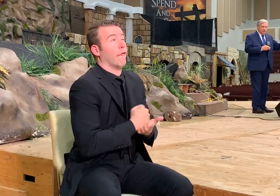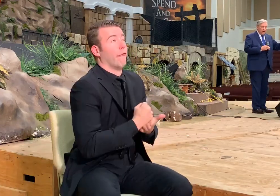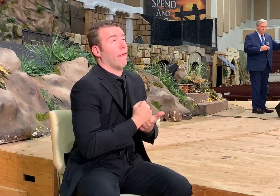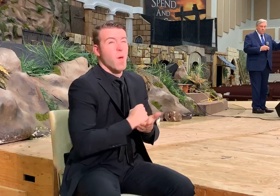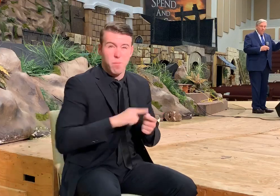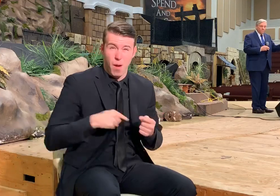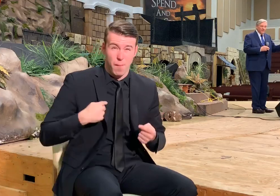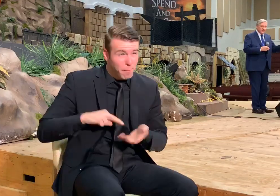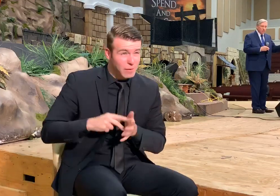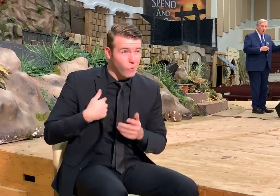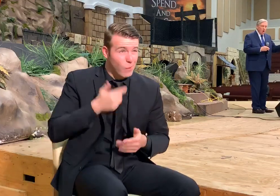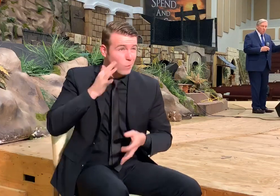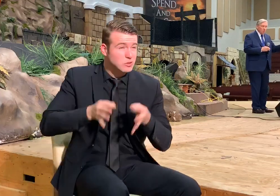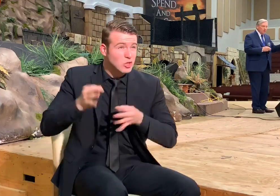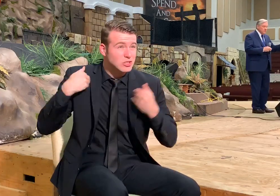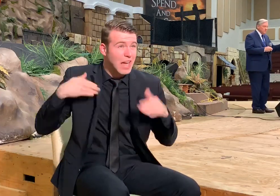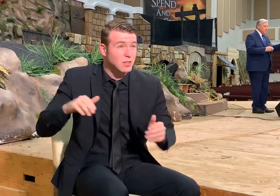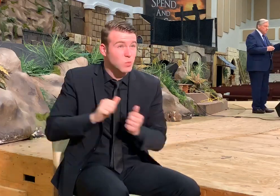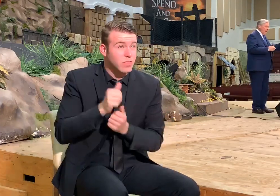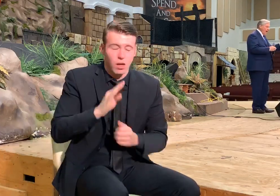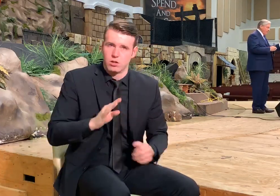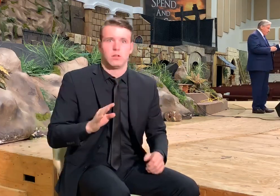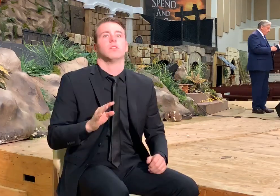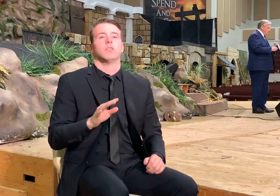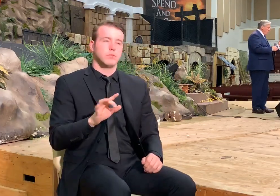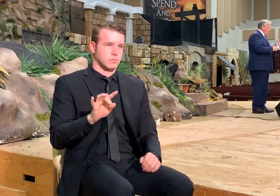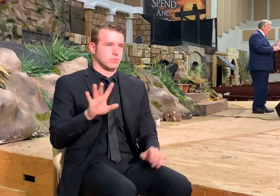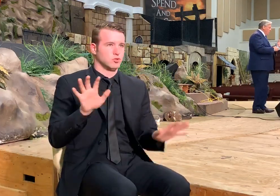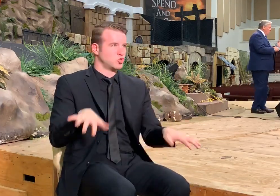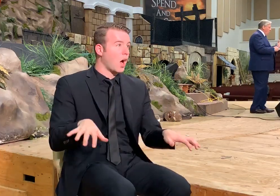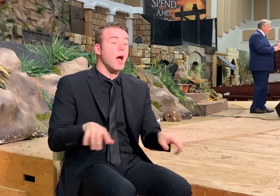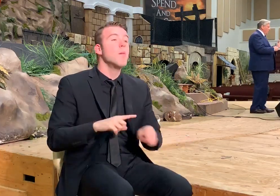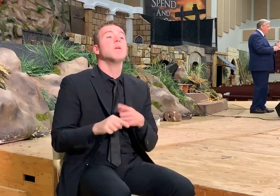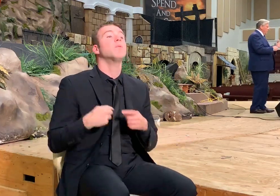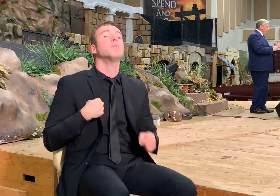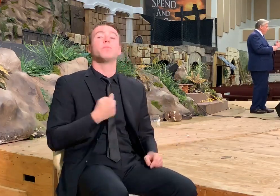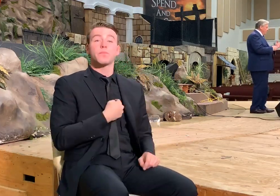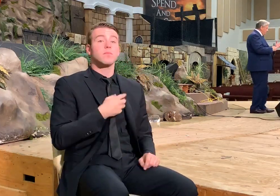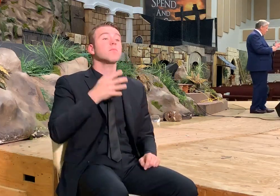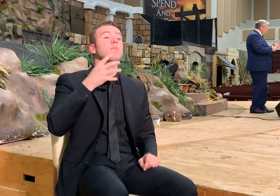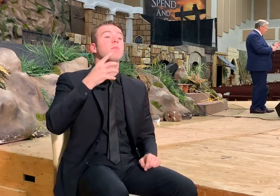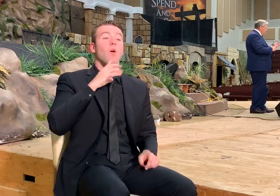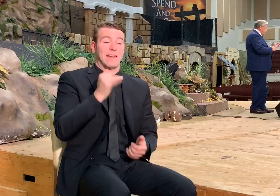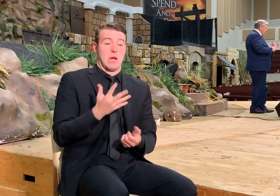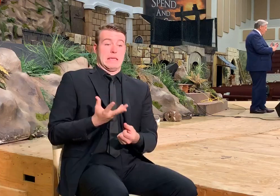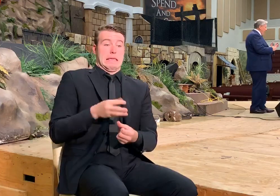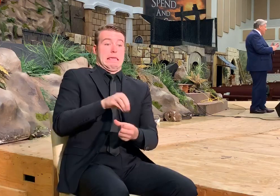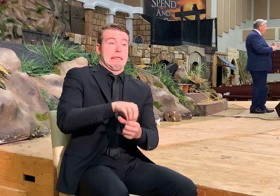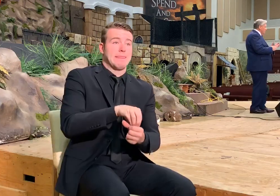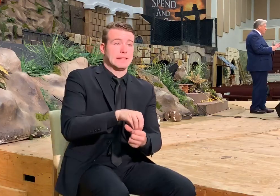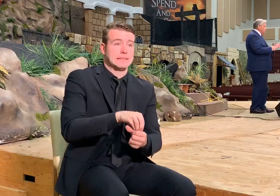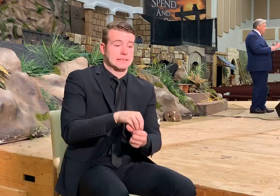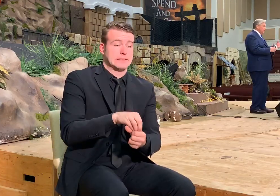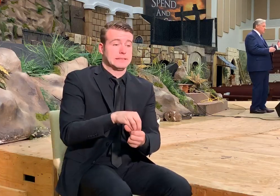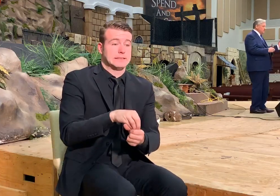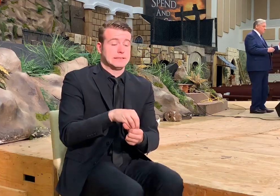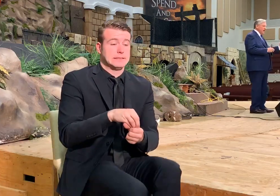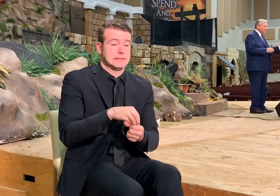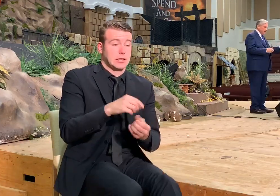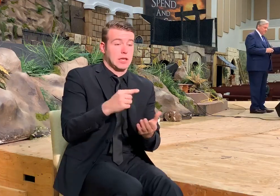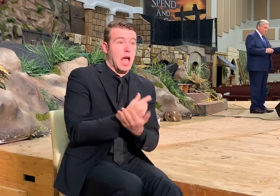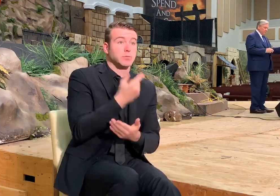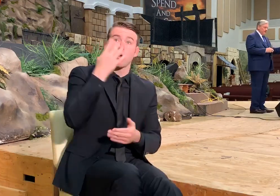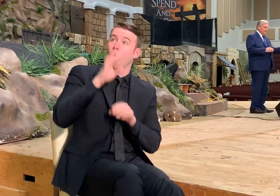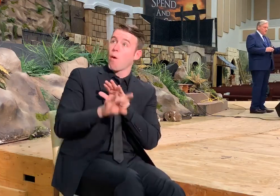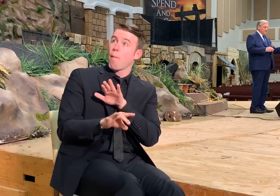And so this is all going to happen. And we are in this. That God would choose us is